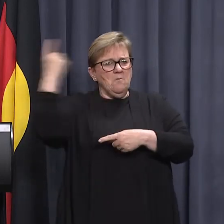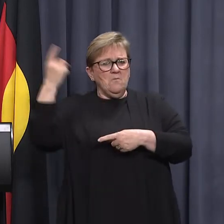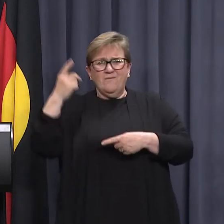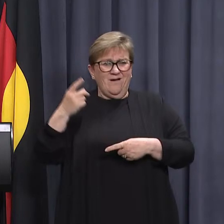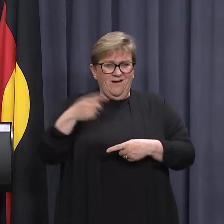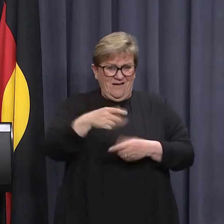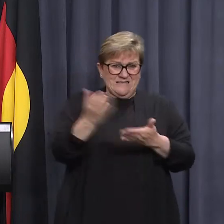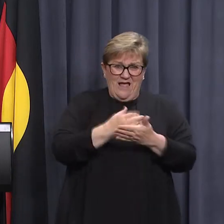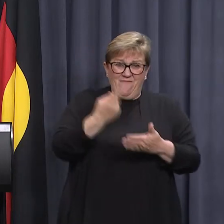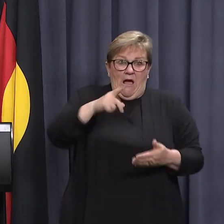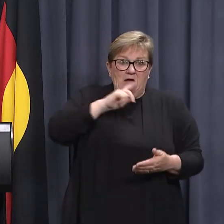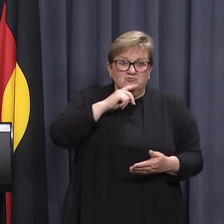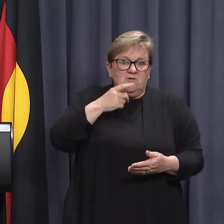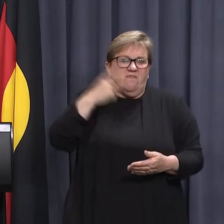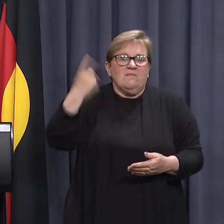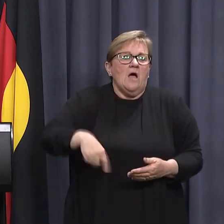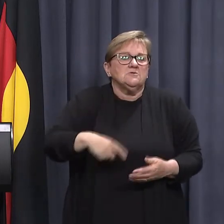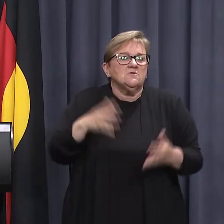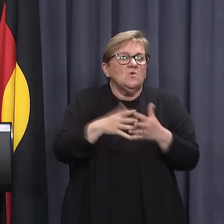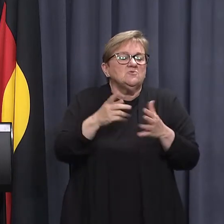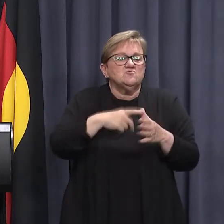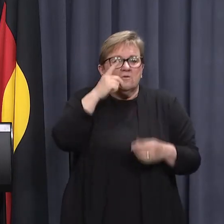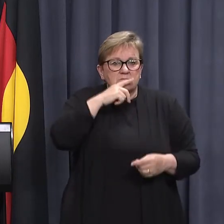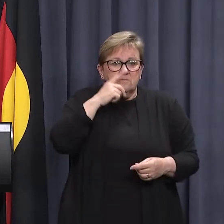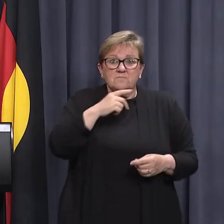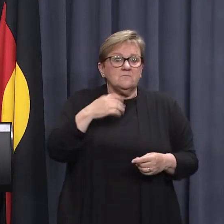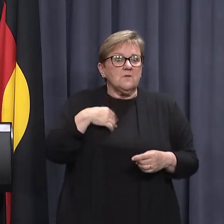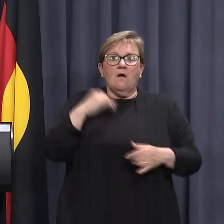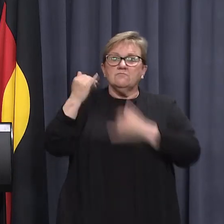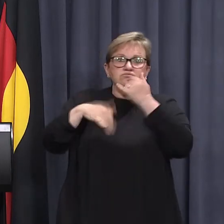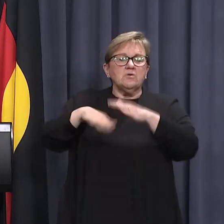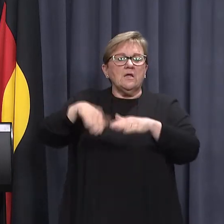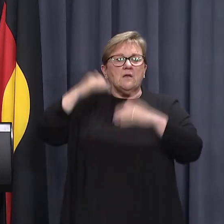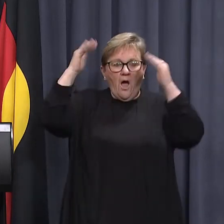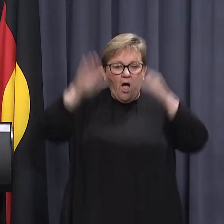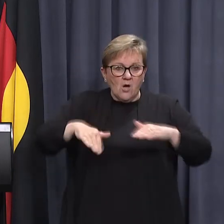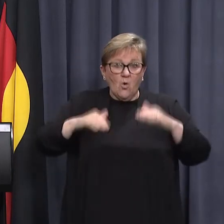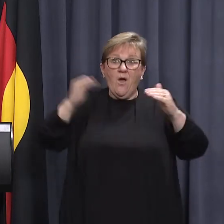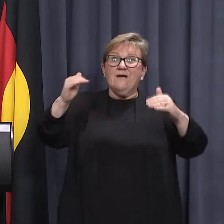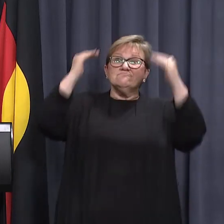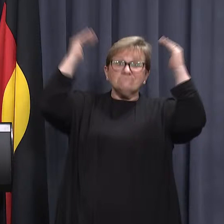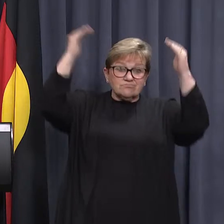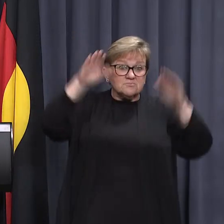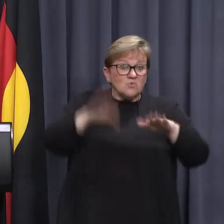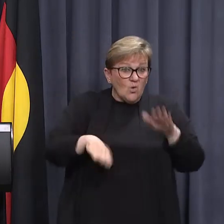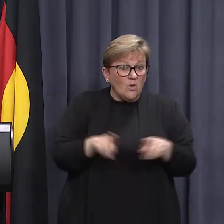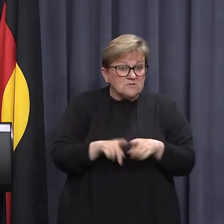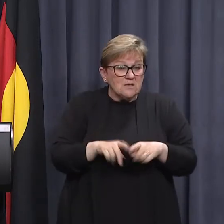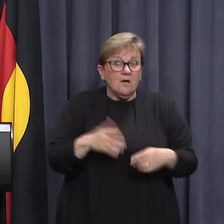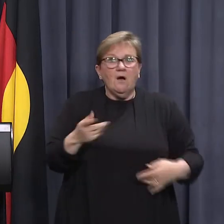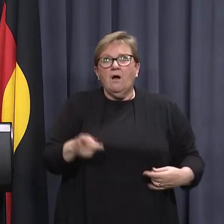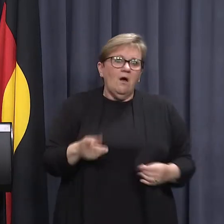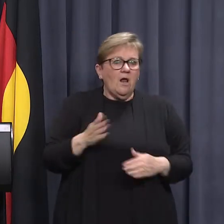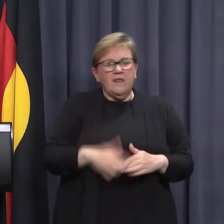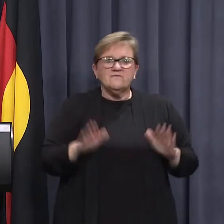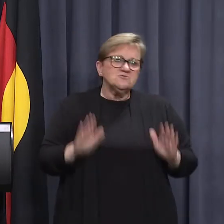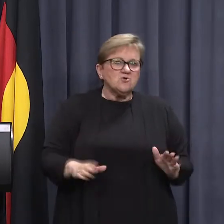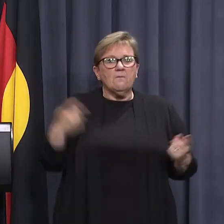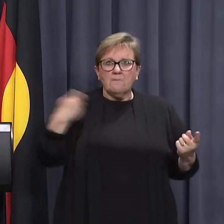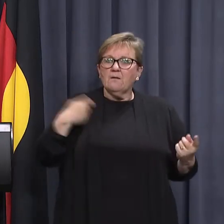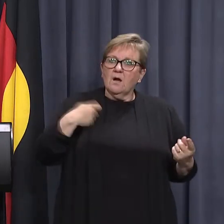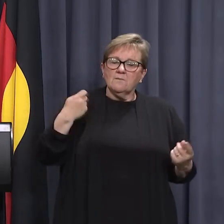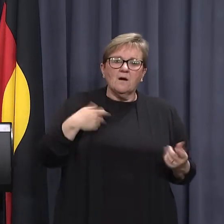thousands, of West Australian lives. And we had to fight him in the High Court and Federal Court over that. It's just a never ending story.